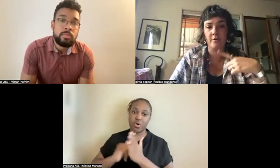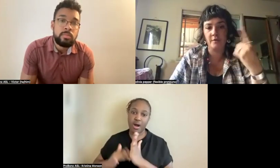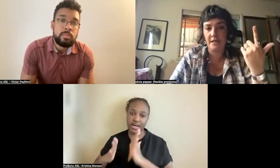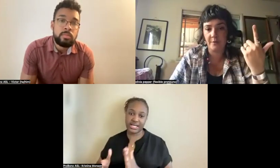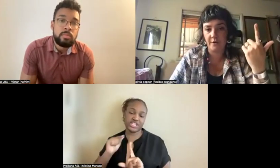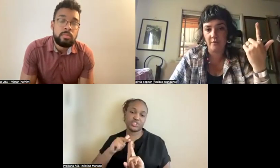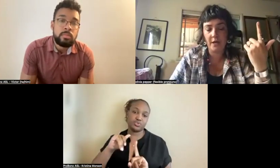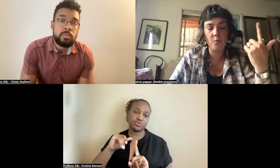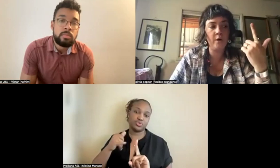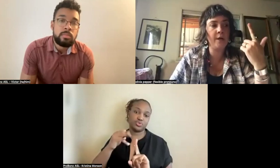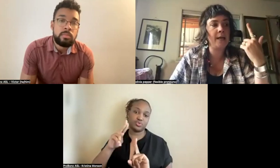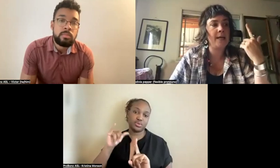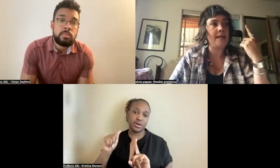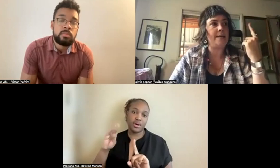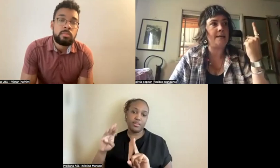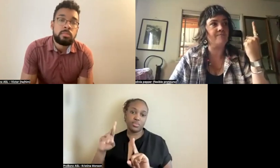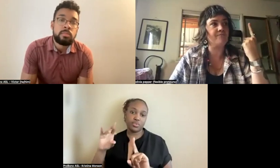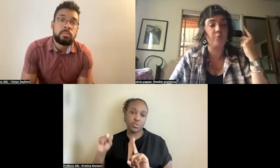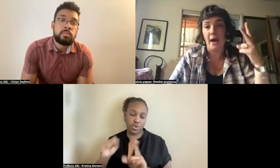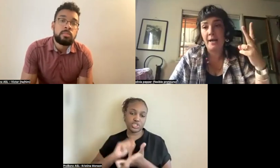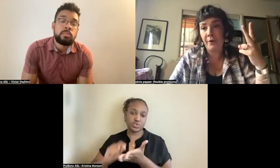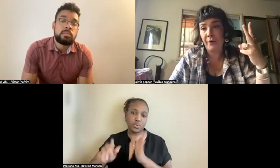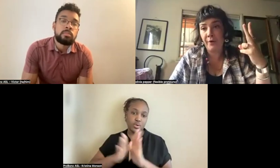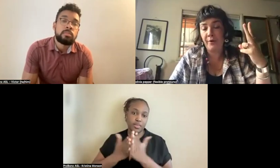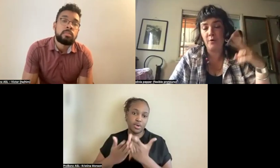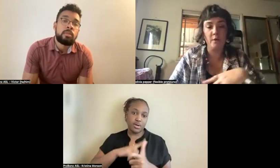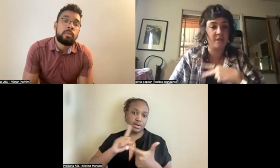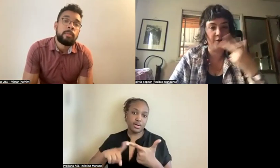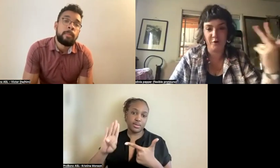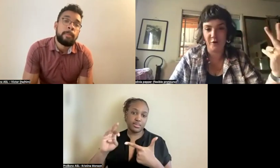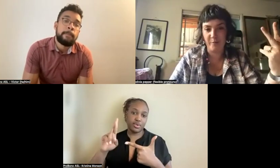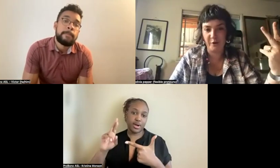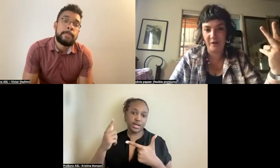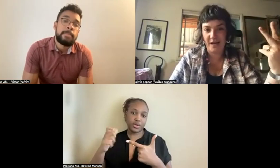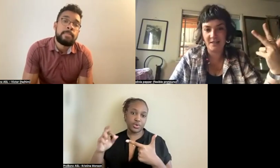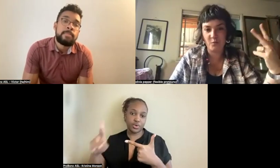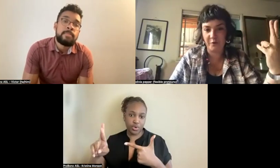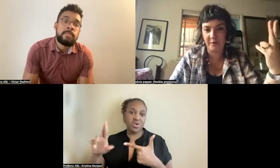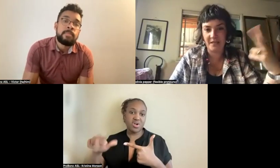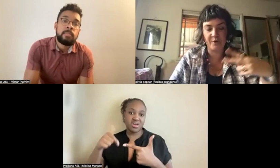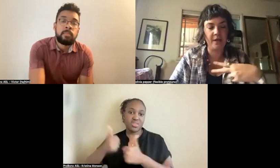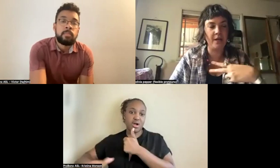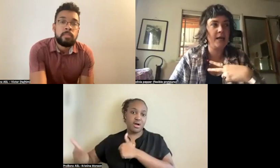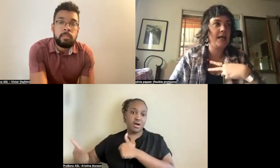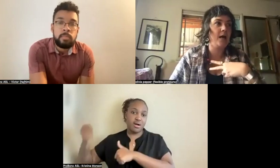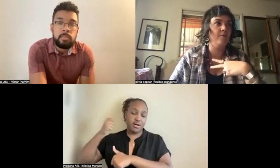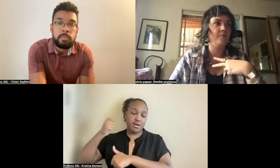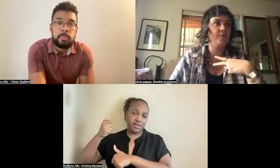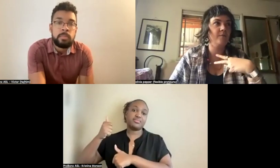the lesbian novel Nightwood, Briher, who was another upper class well-known lesbian.